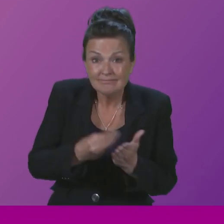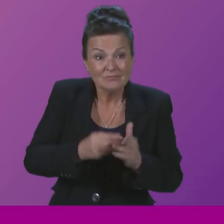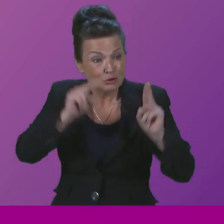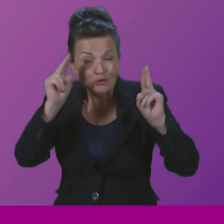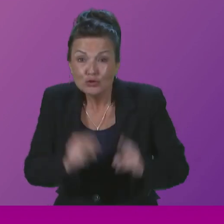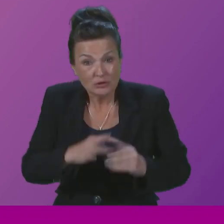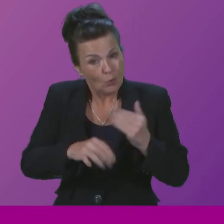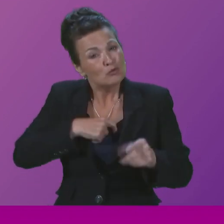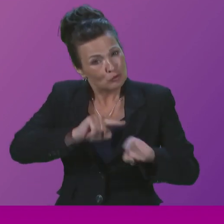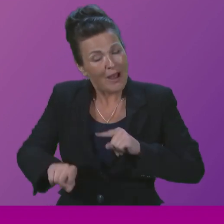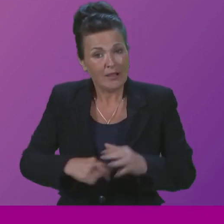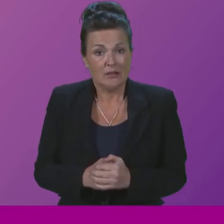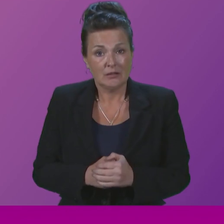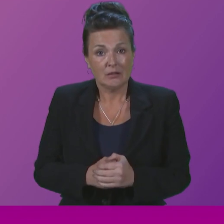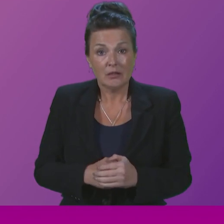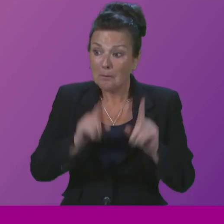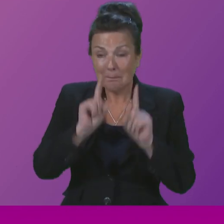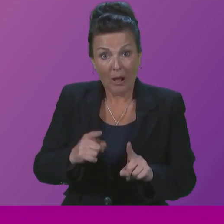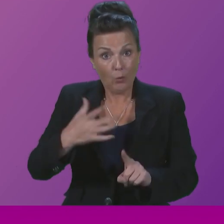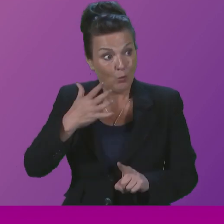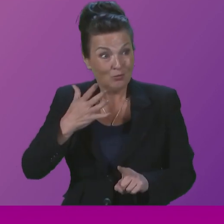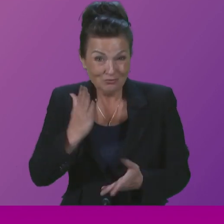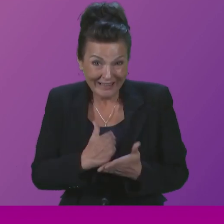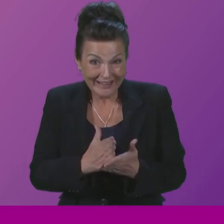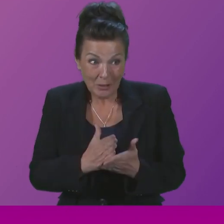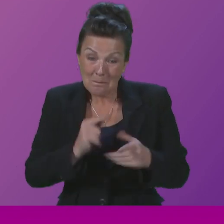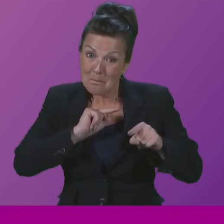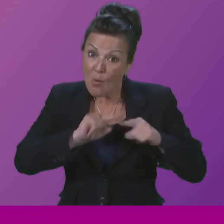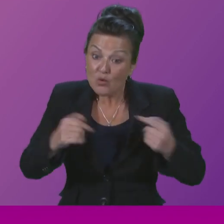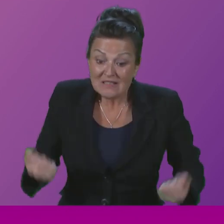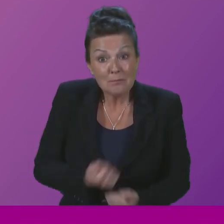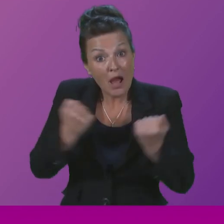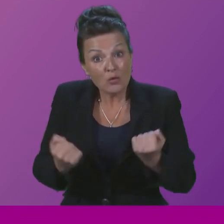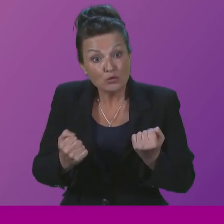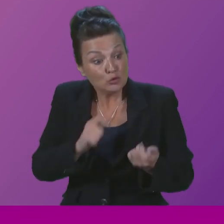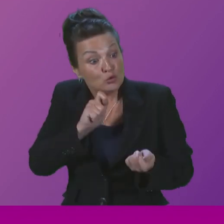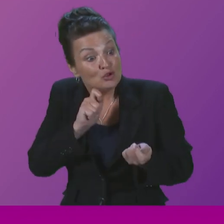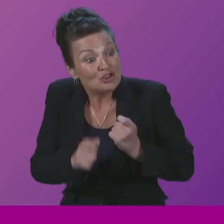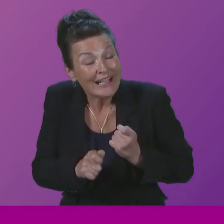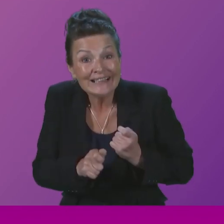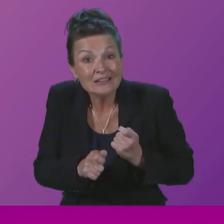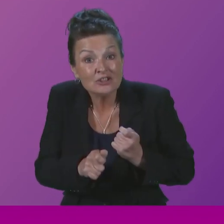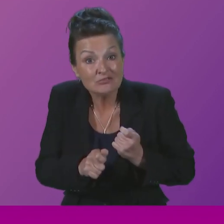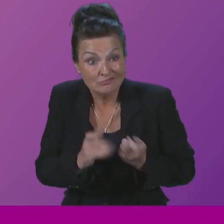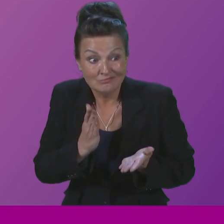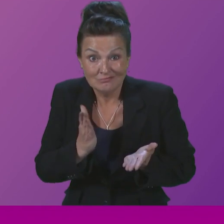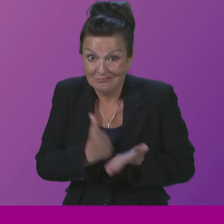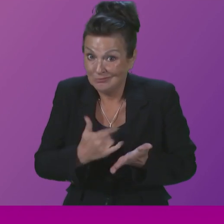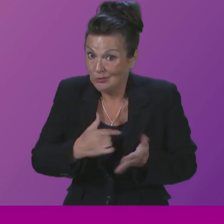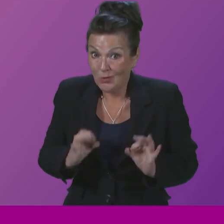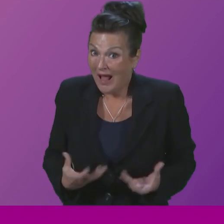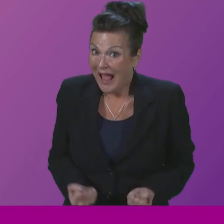of these powers and the access to resources lie out with the hands of this Parliament. And that is the fundamental